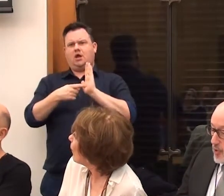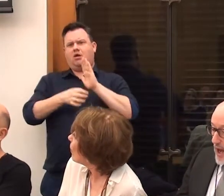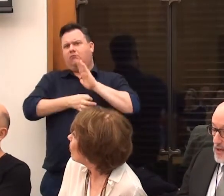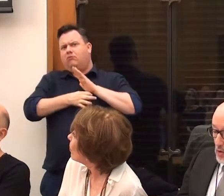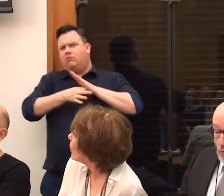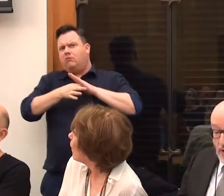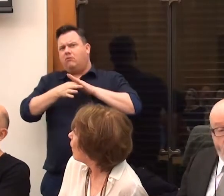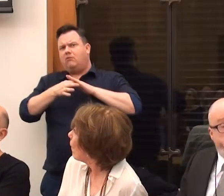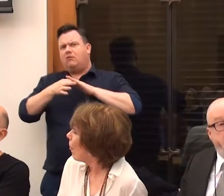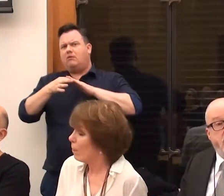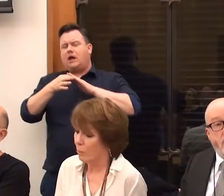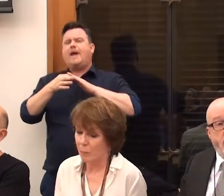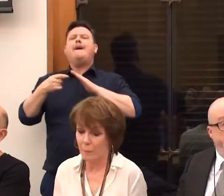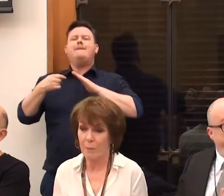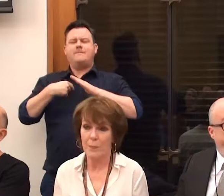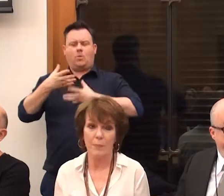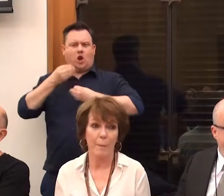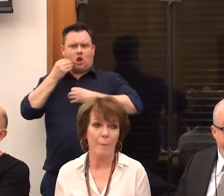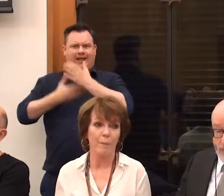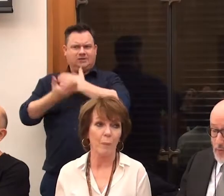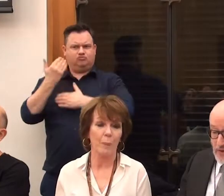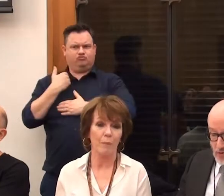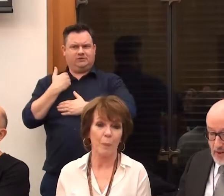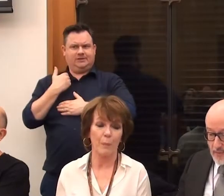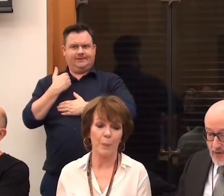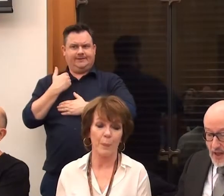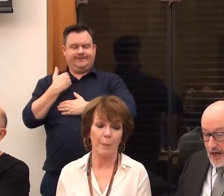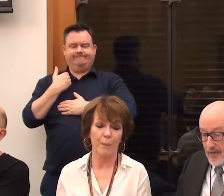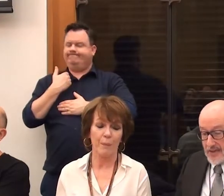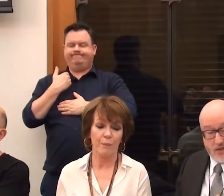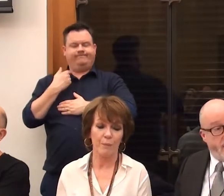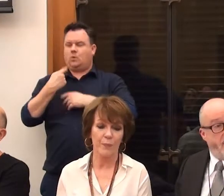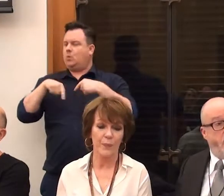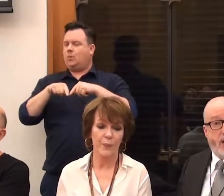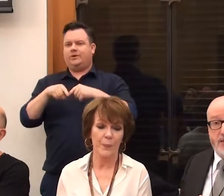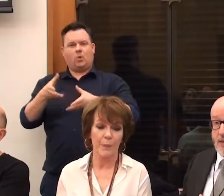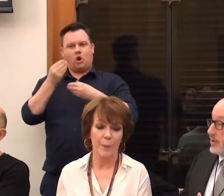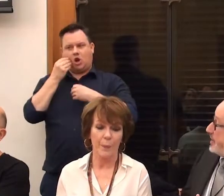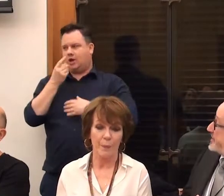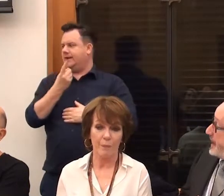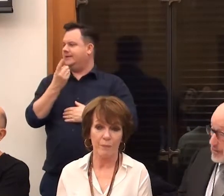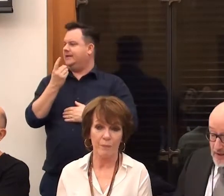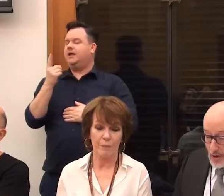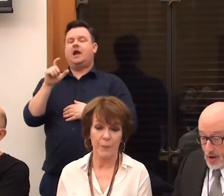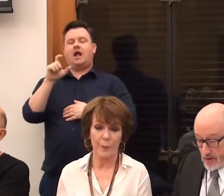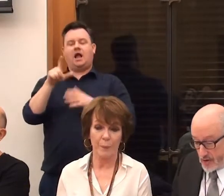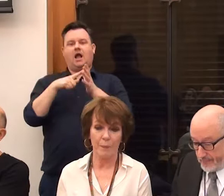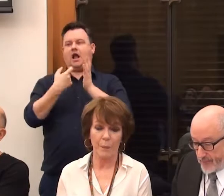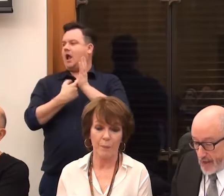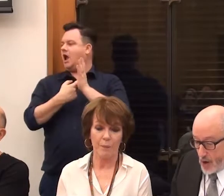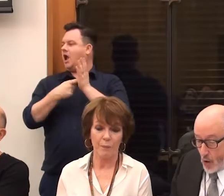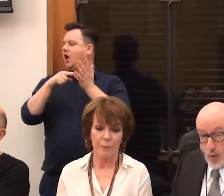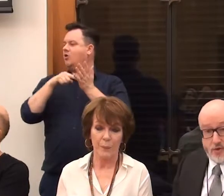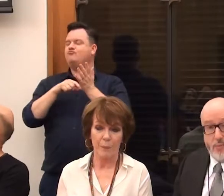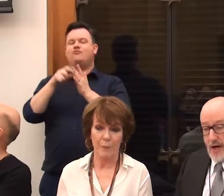But to quote Hegel, we learn from history that we don't learn from history. And this installation by disabled artist Caroline Carders